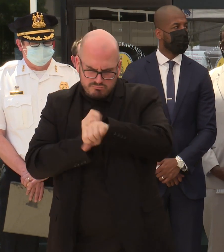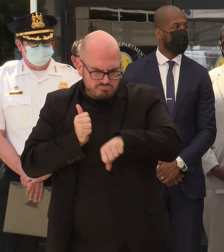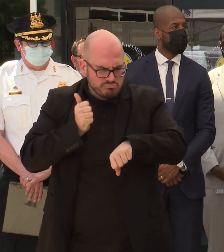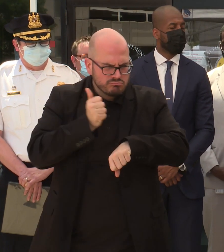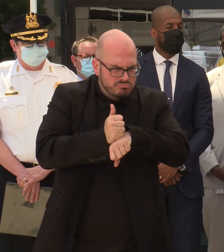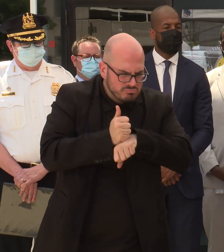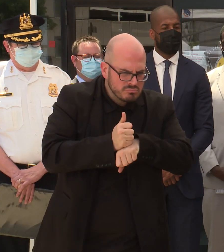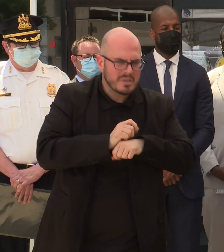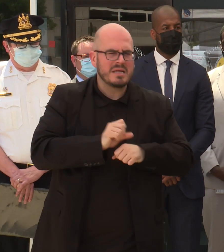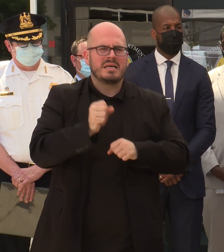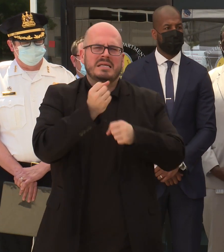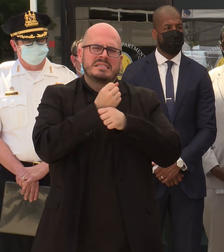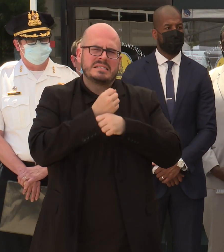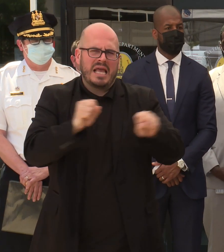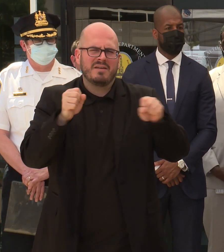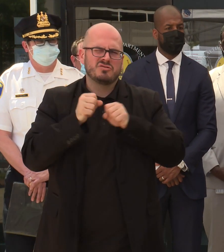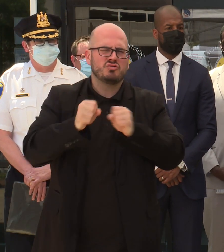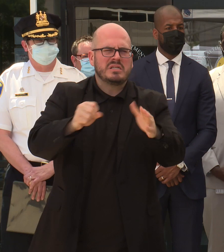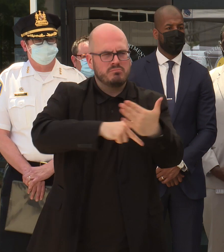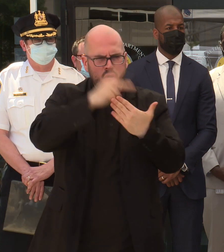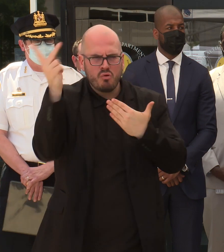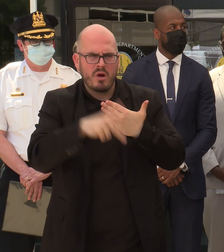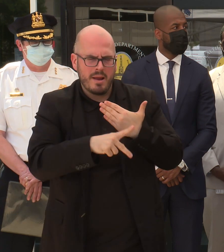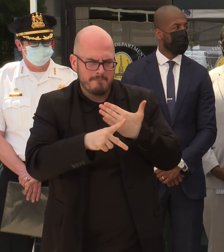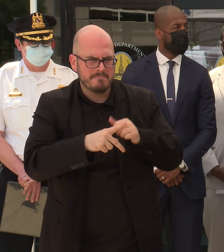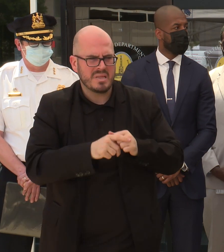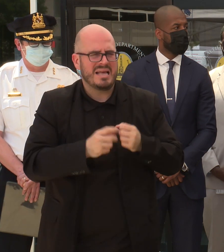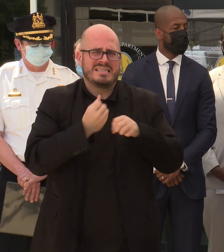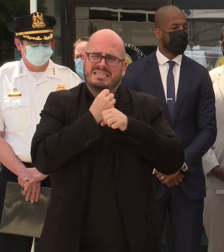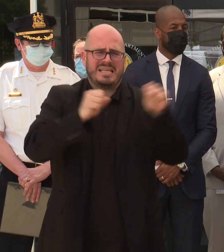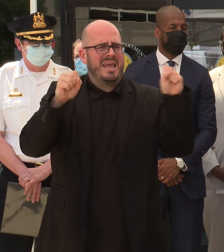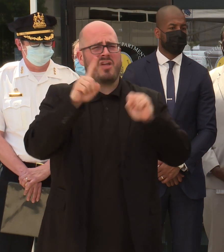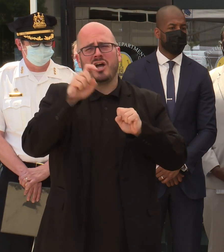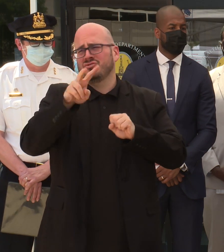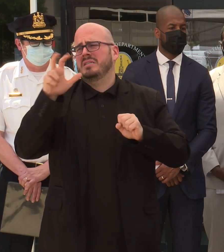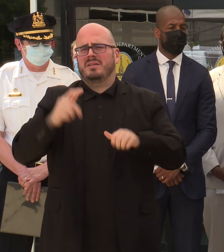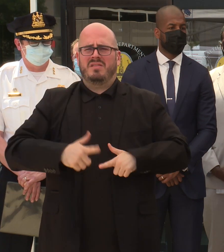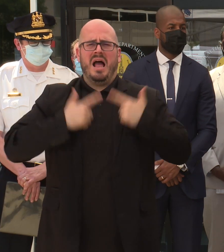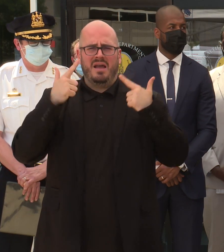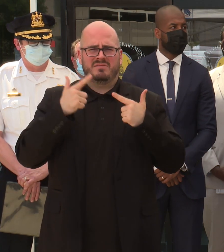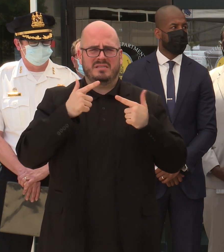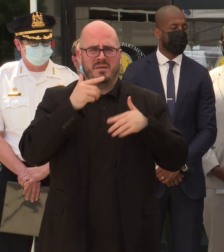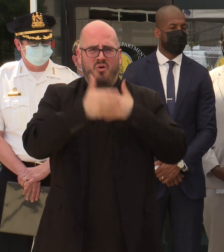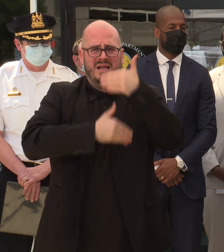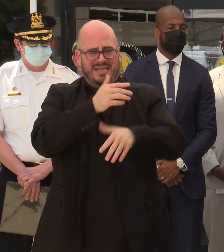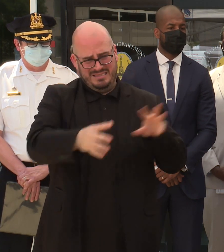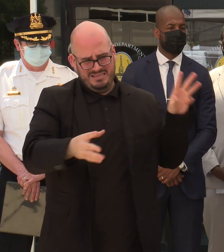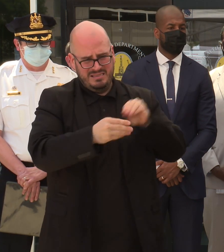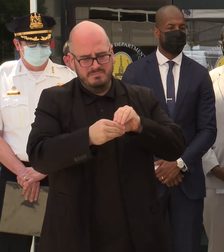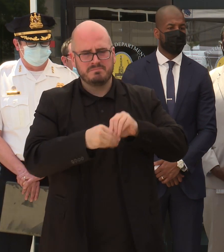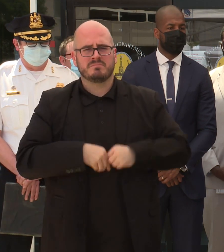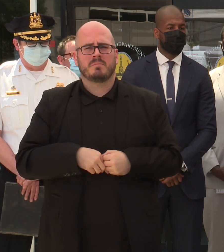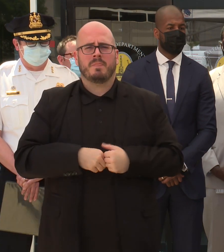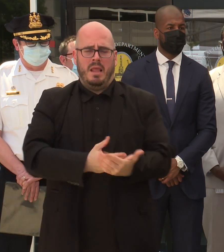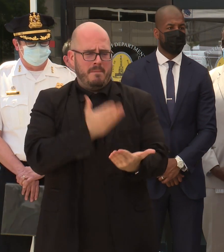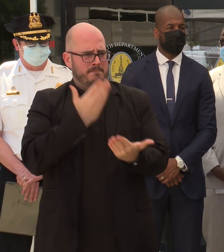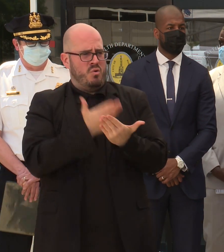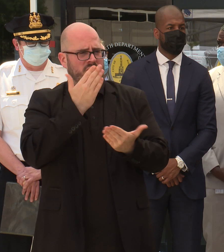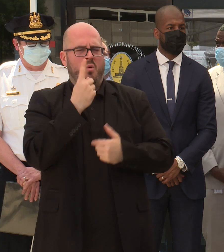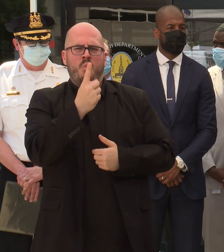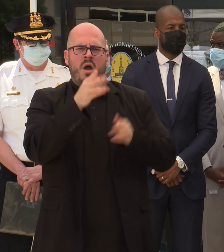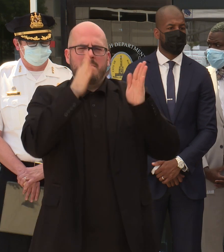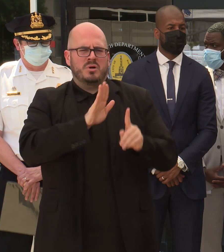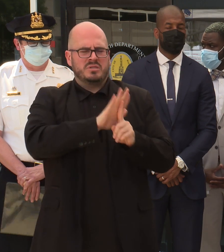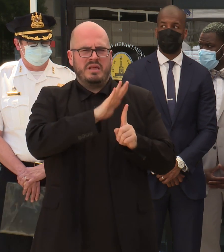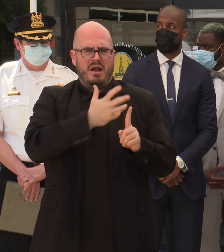of the Sage Streets Program and he has saved hundreds of lives in the process. He proved that one person's passion to make a difference